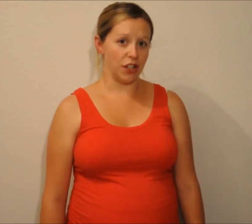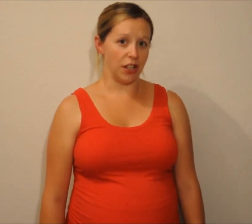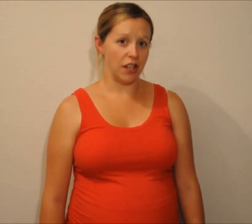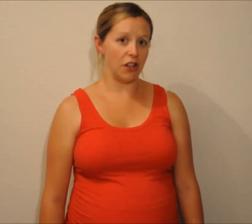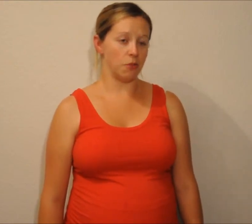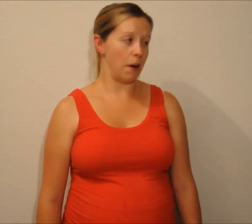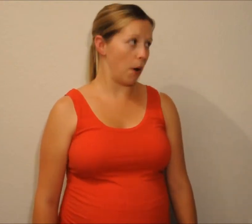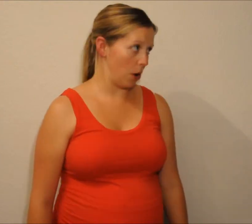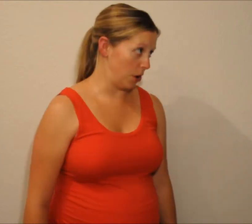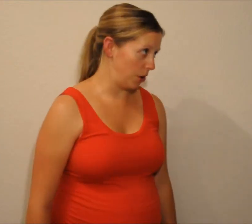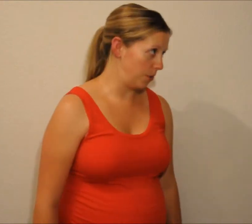here's my partner.